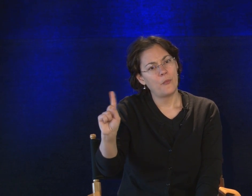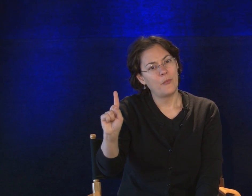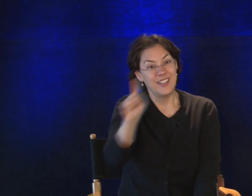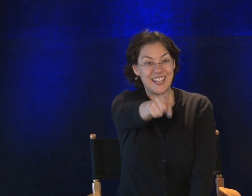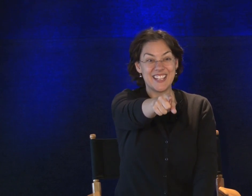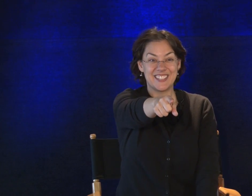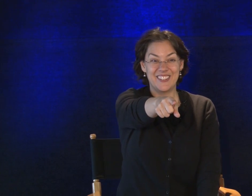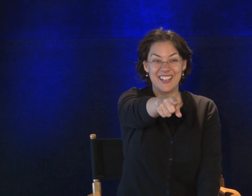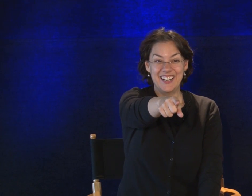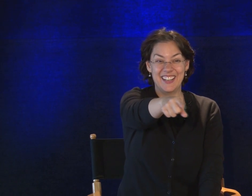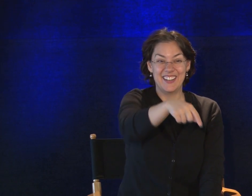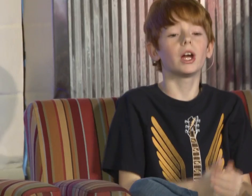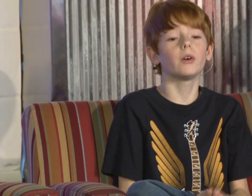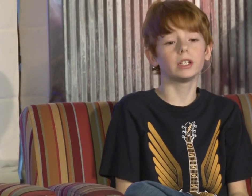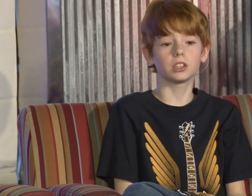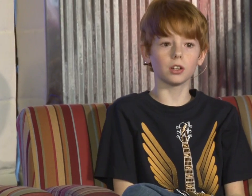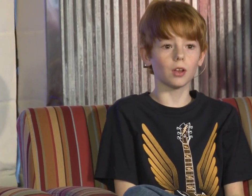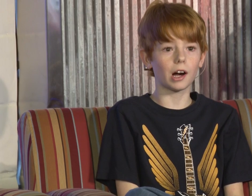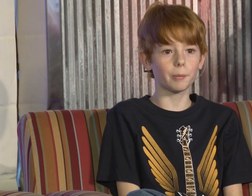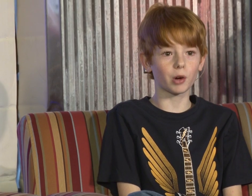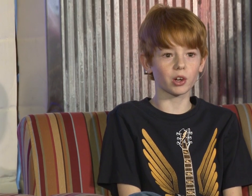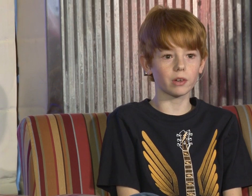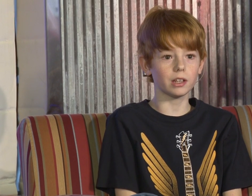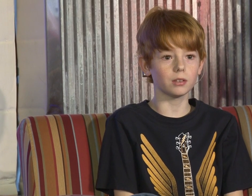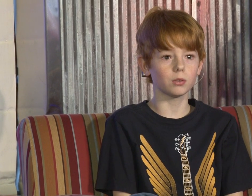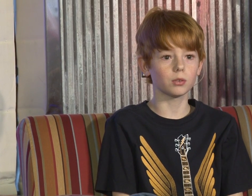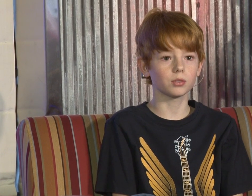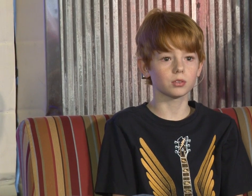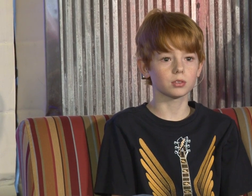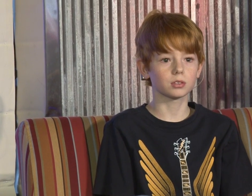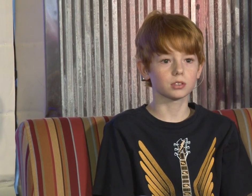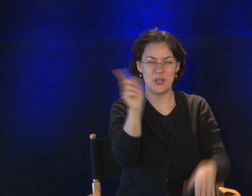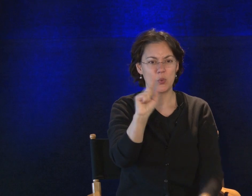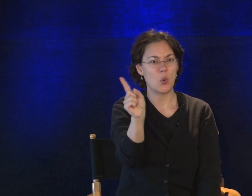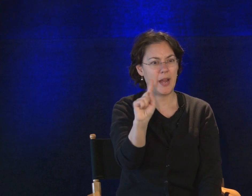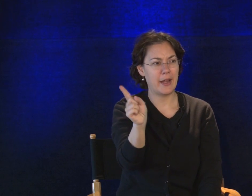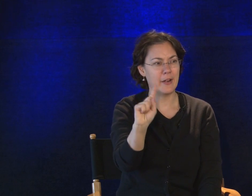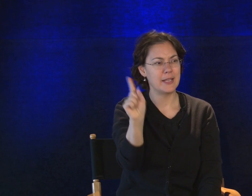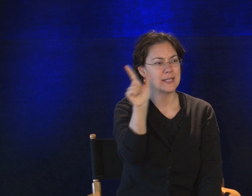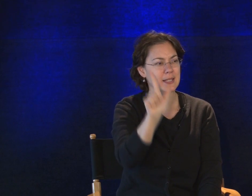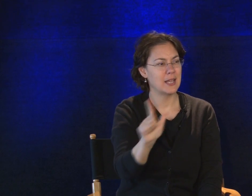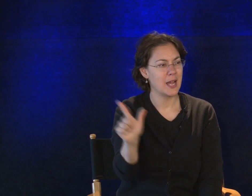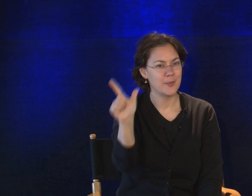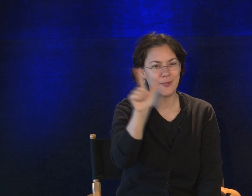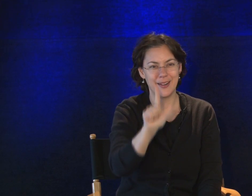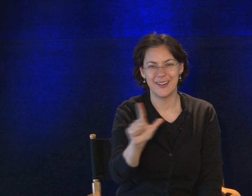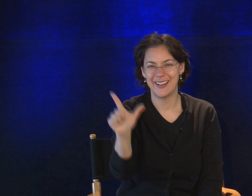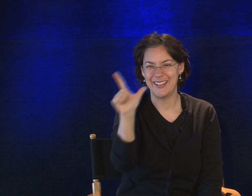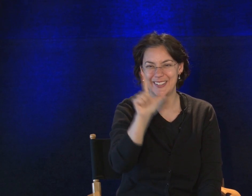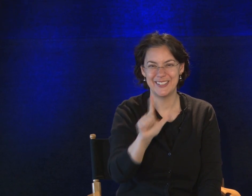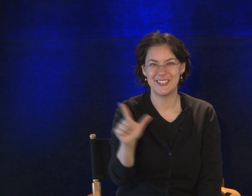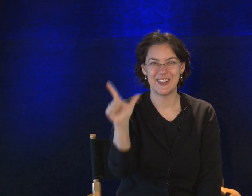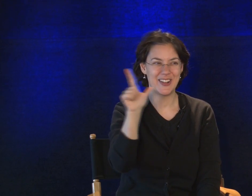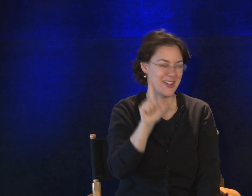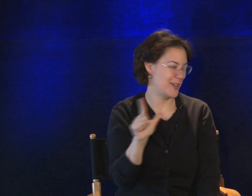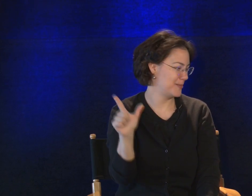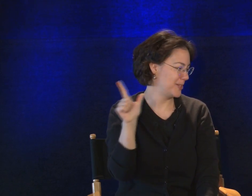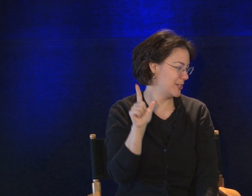Yes, Logan? Where is the library? Excellent. Where is the library? Good job. Good